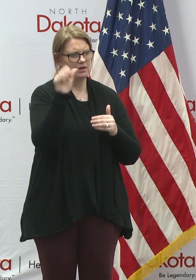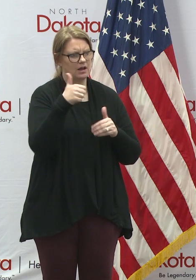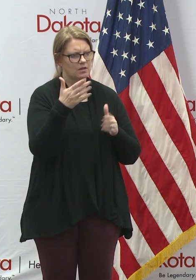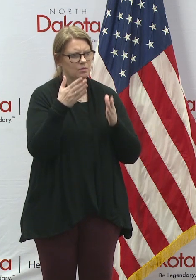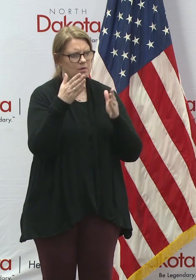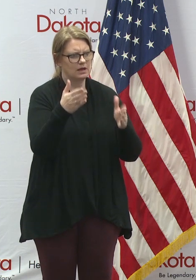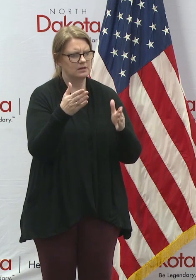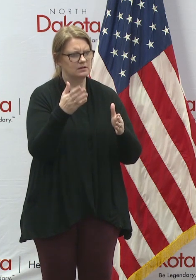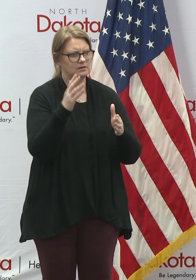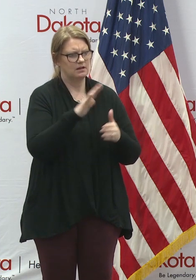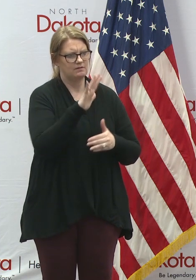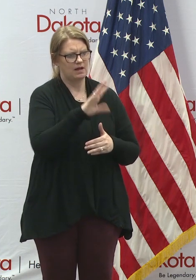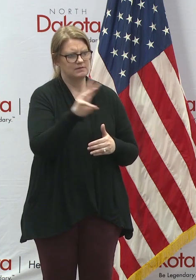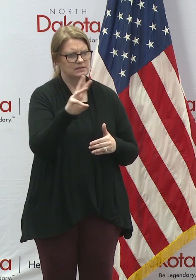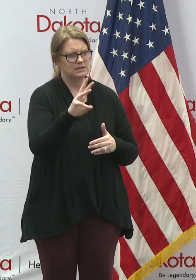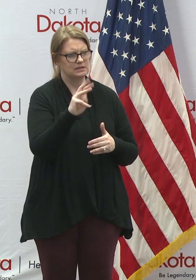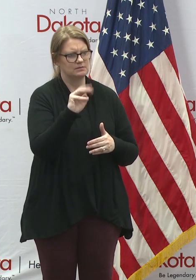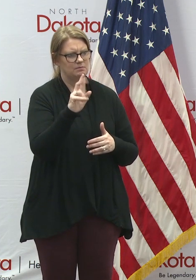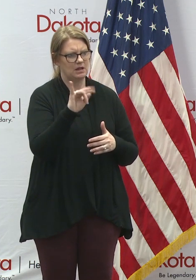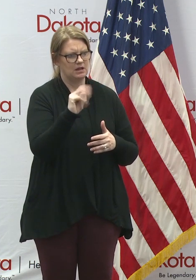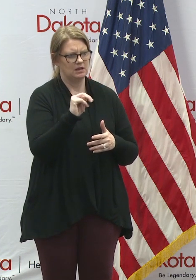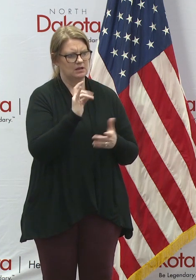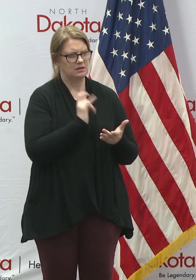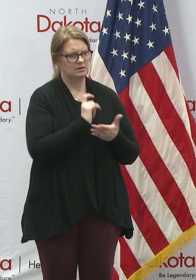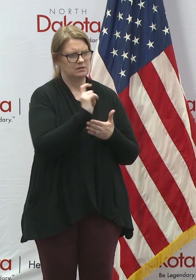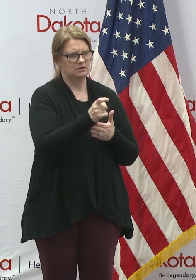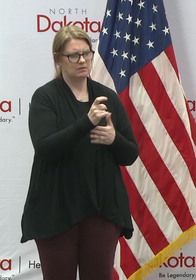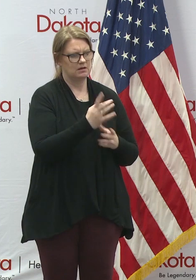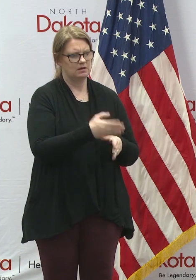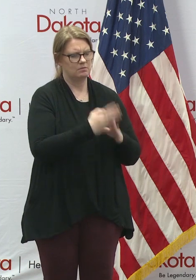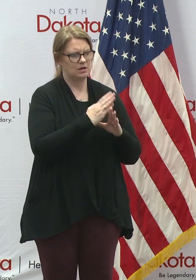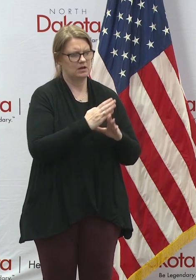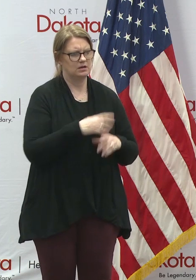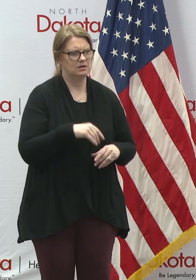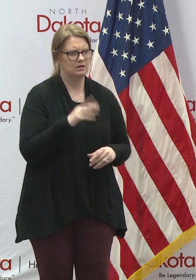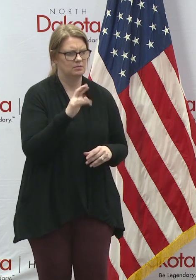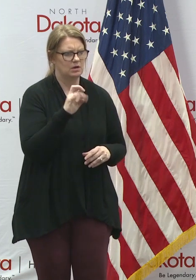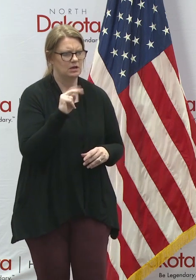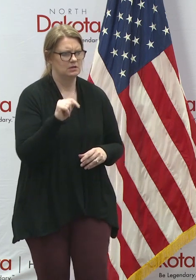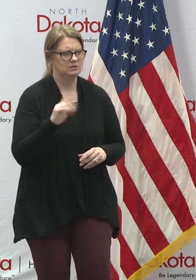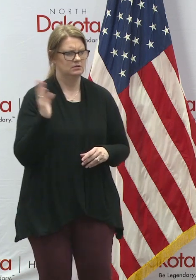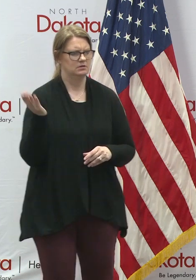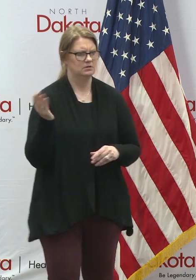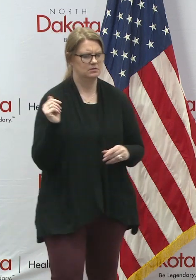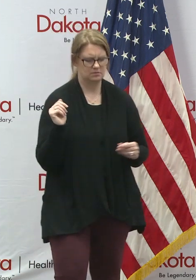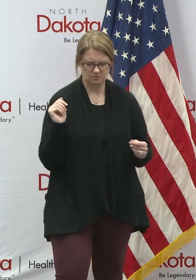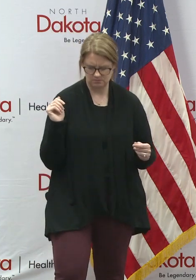Or is that five to six million that they've been getting protected? Brent, you want to take that one?